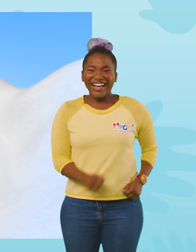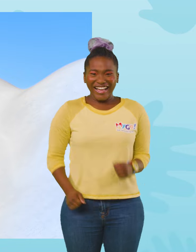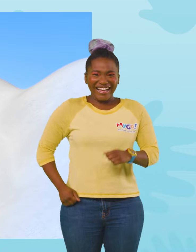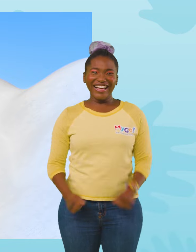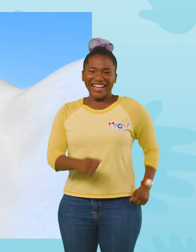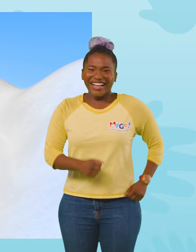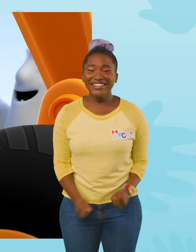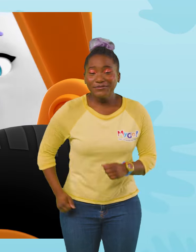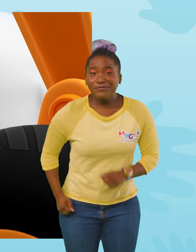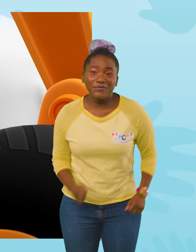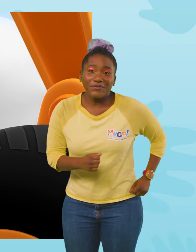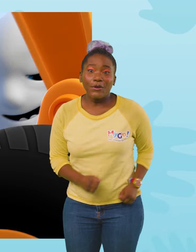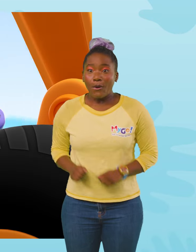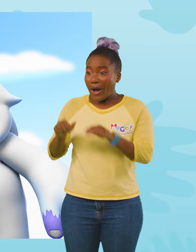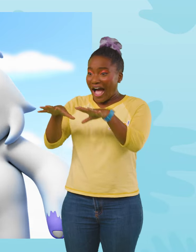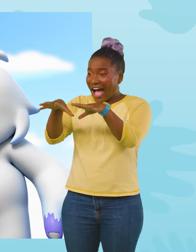Woo! Ice!